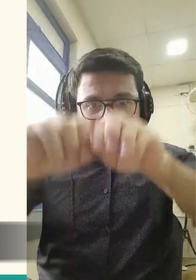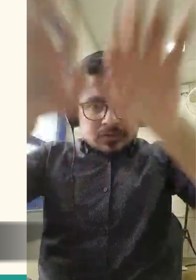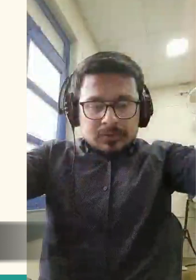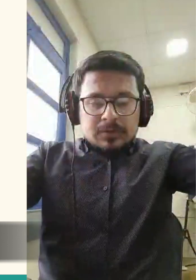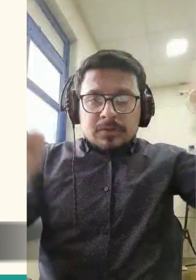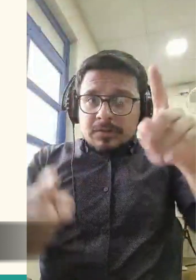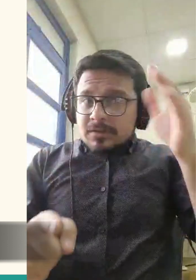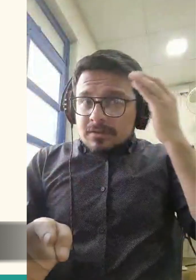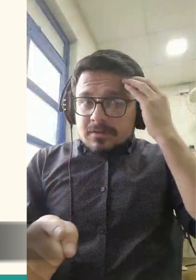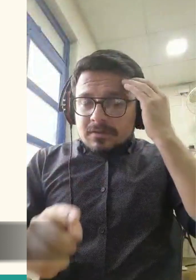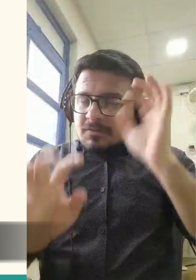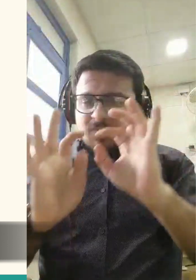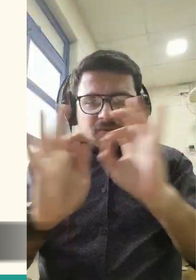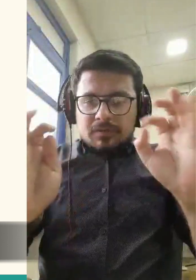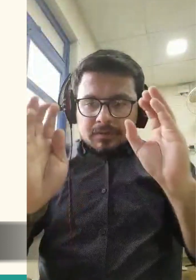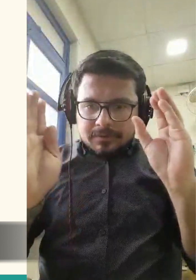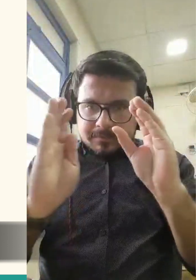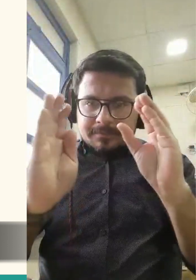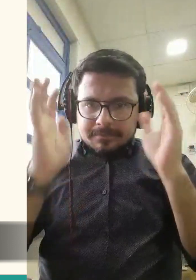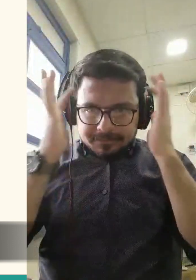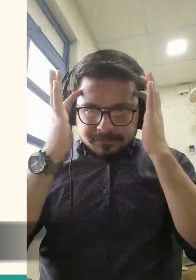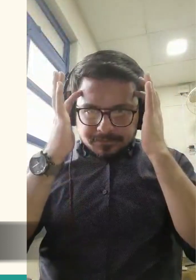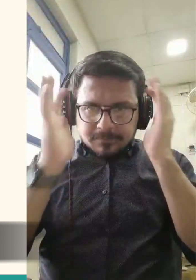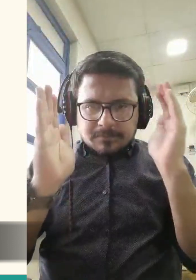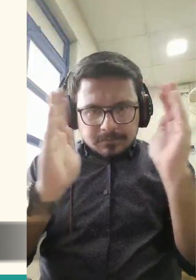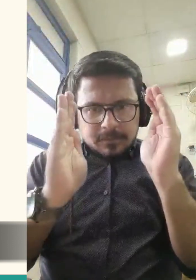choose to rebel against the Creator.